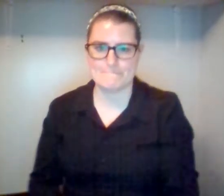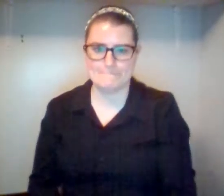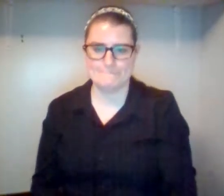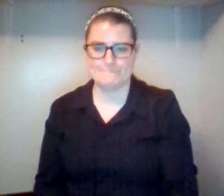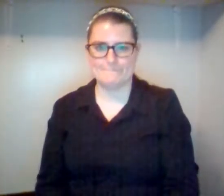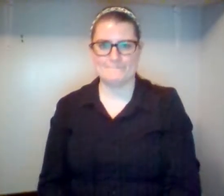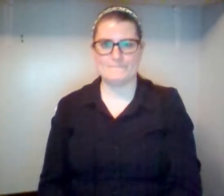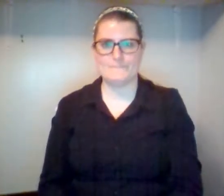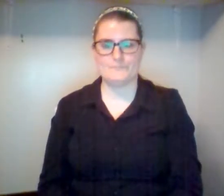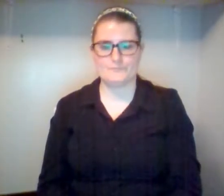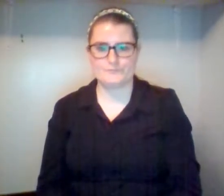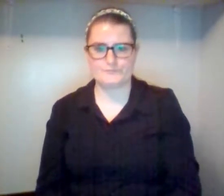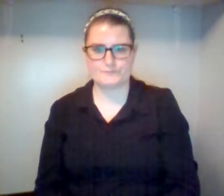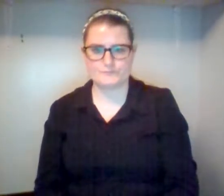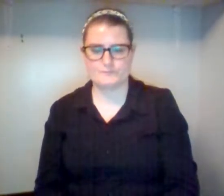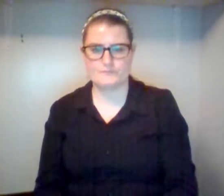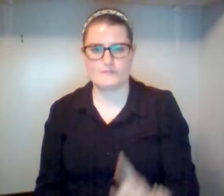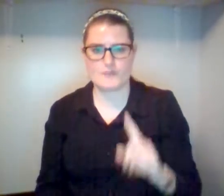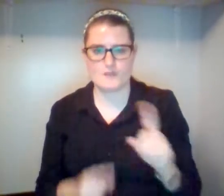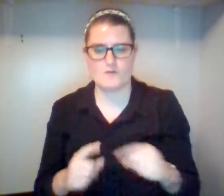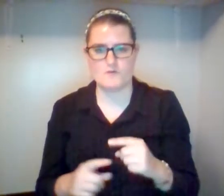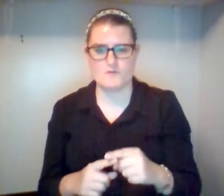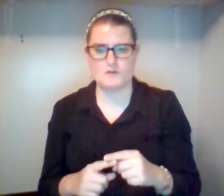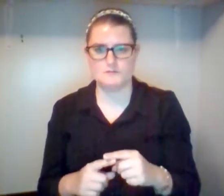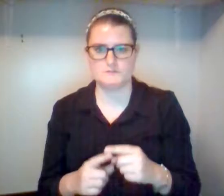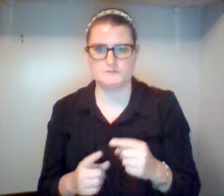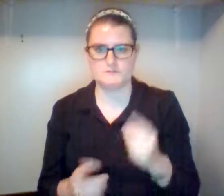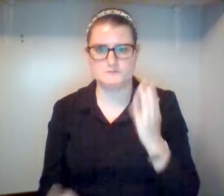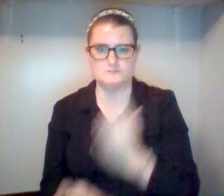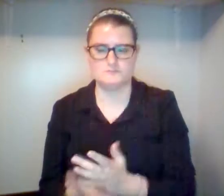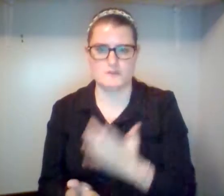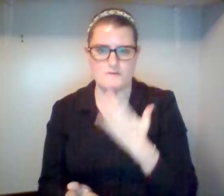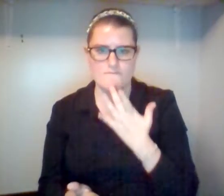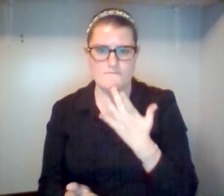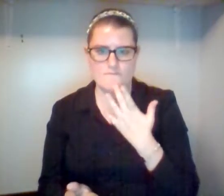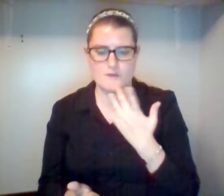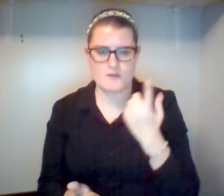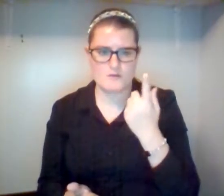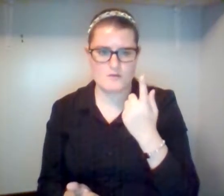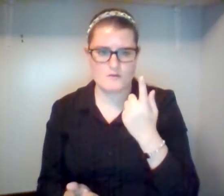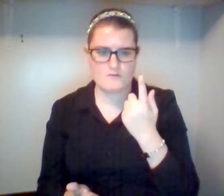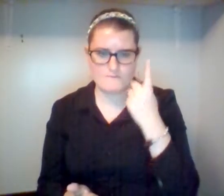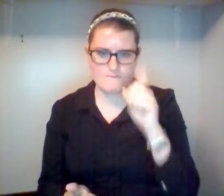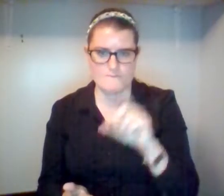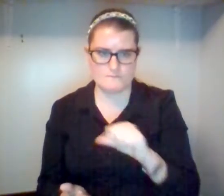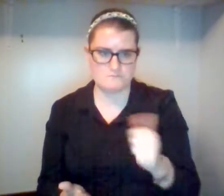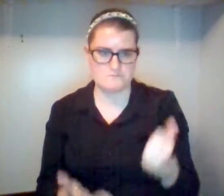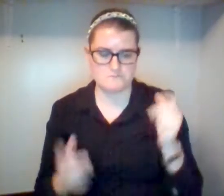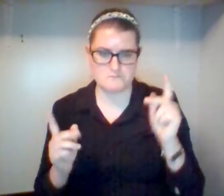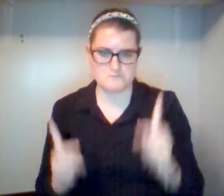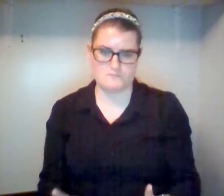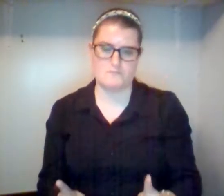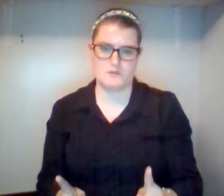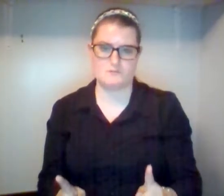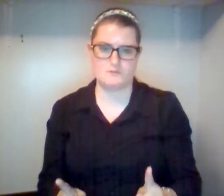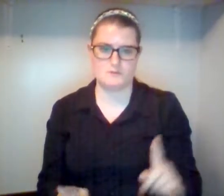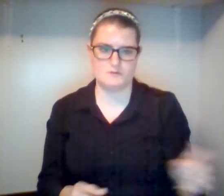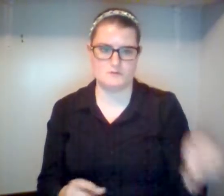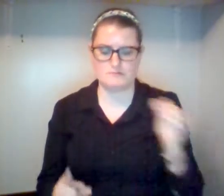anymore, they're to make big time fun of you and malign you, and you don't do them anyway. So he